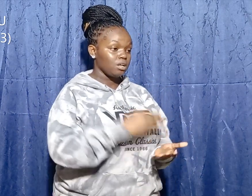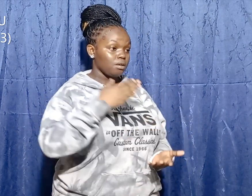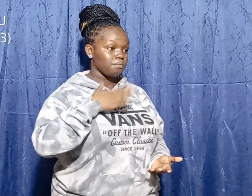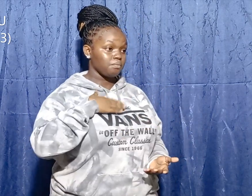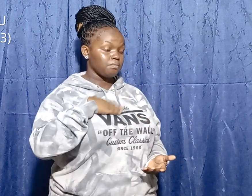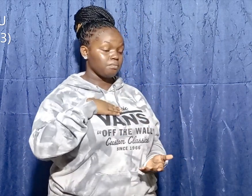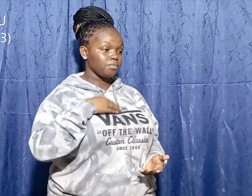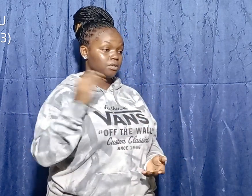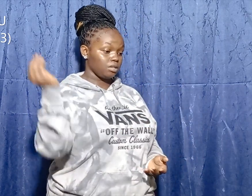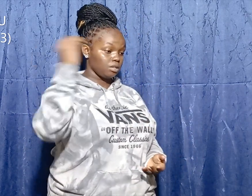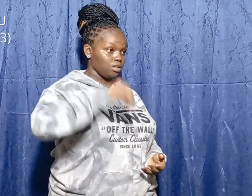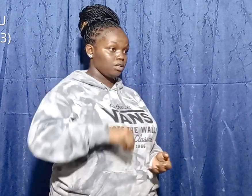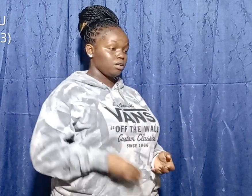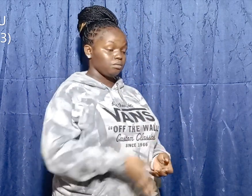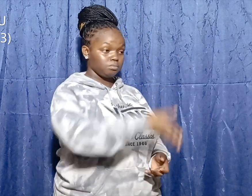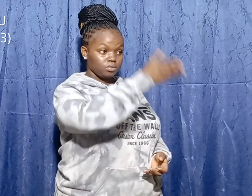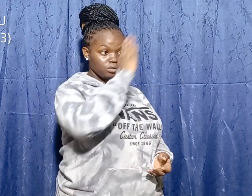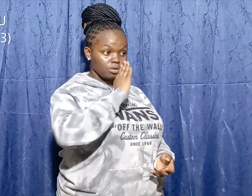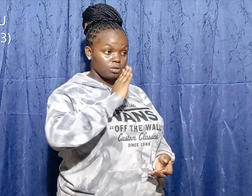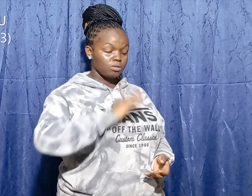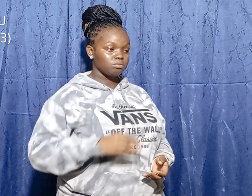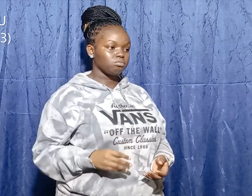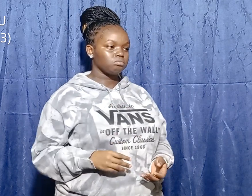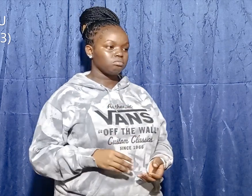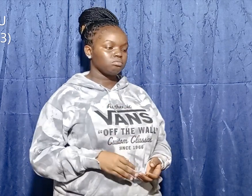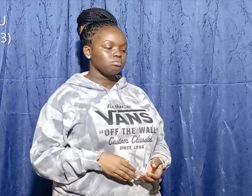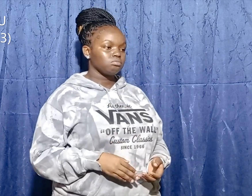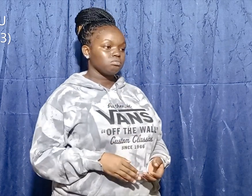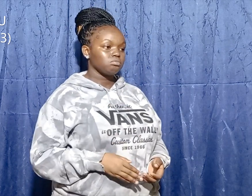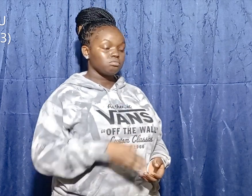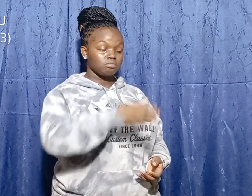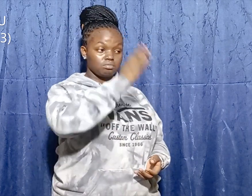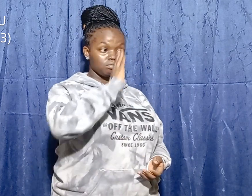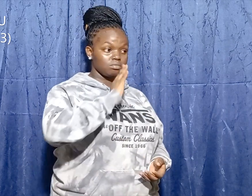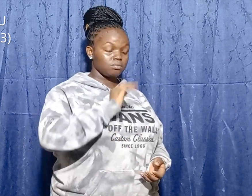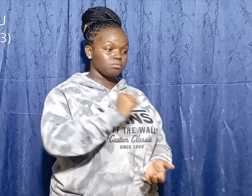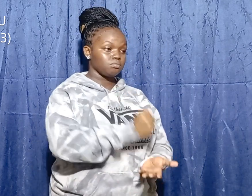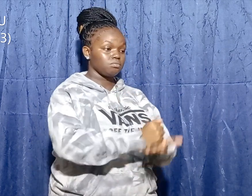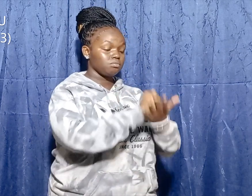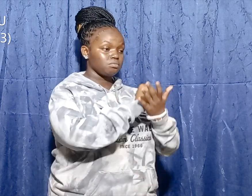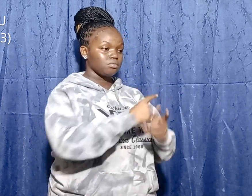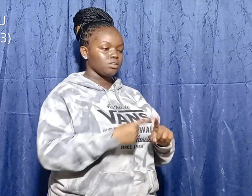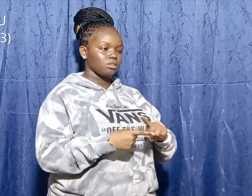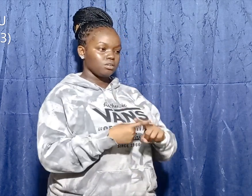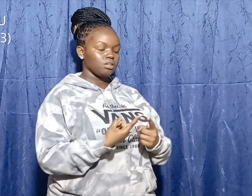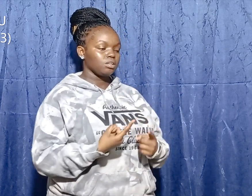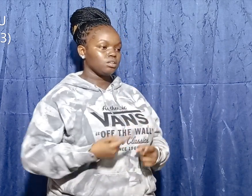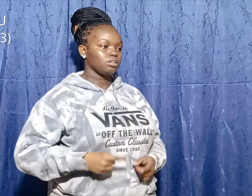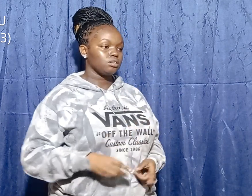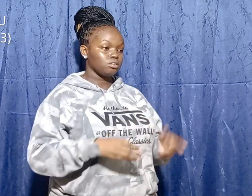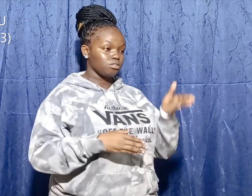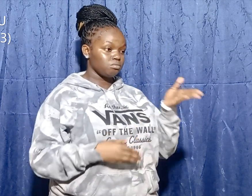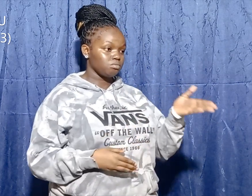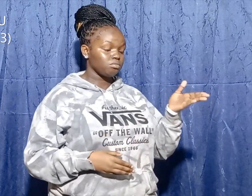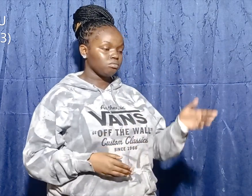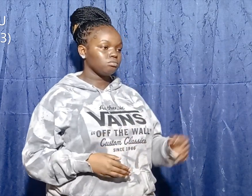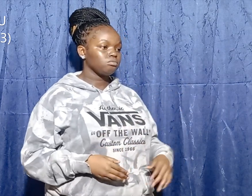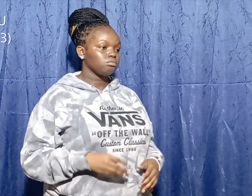with God. He will help me to kill you. God will help me destroy the Philistines